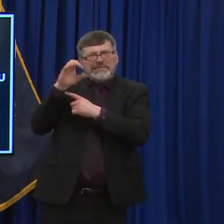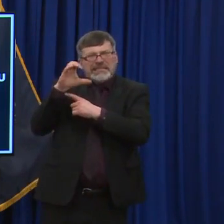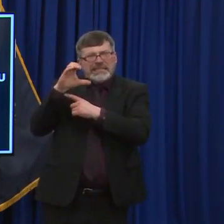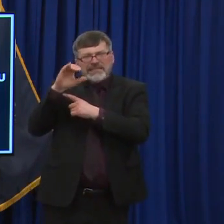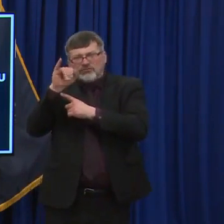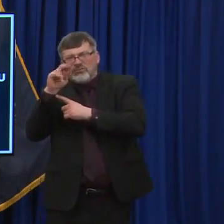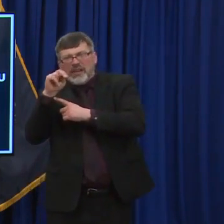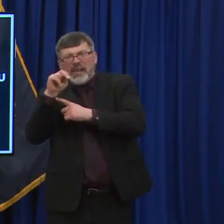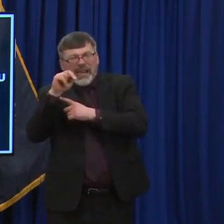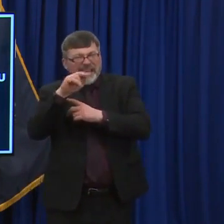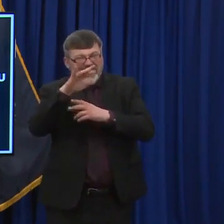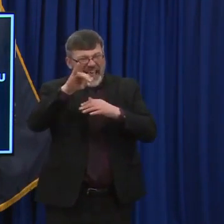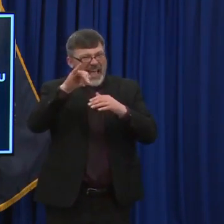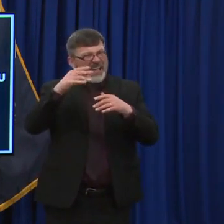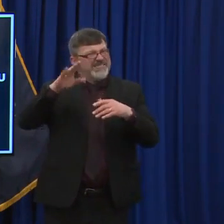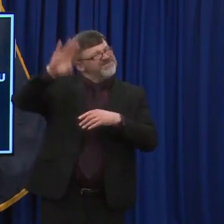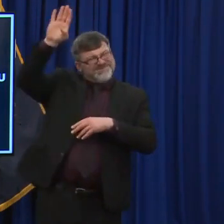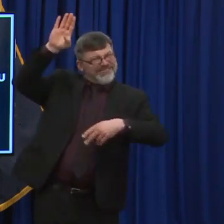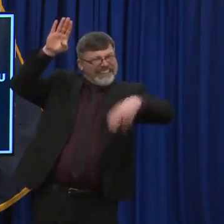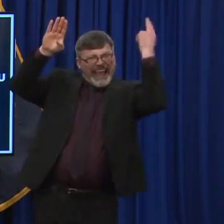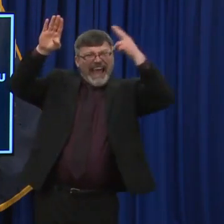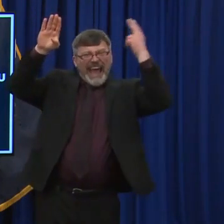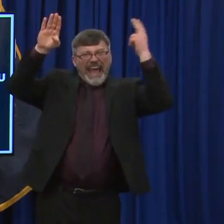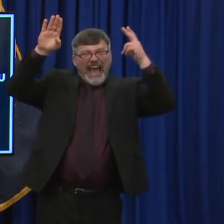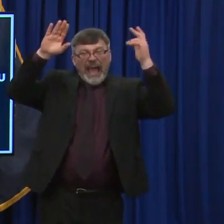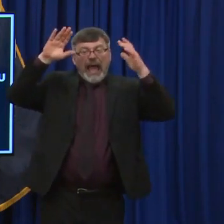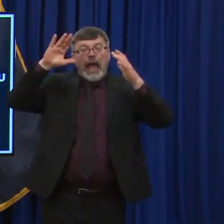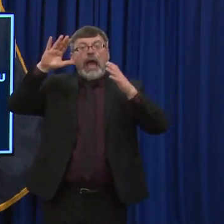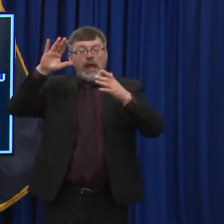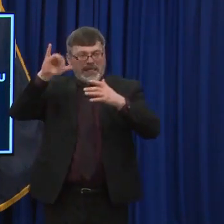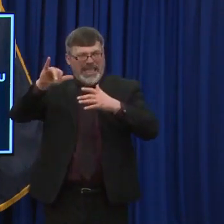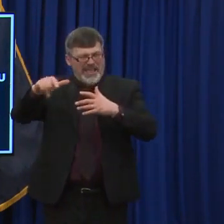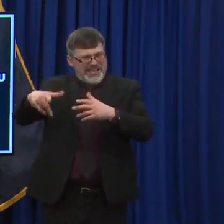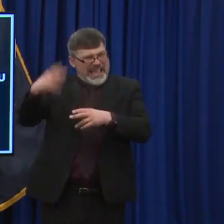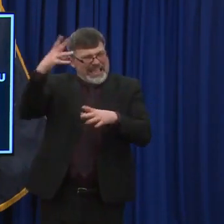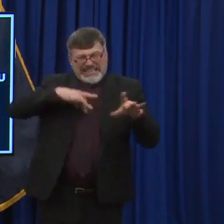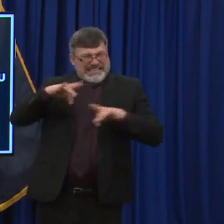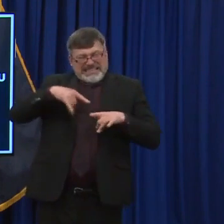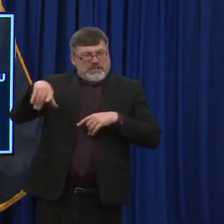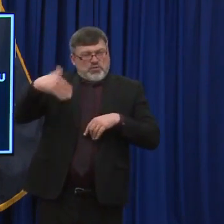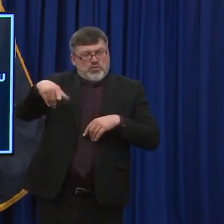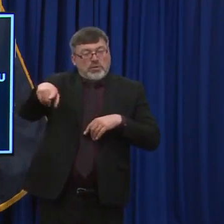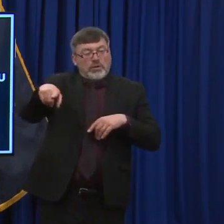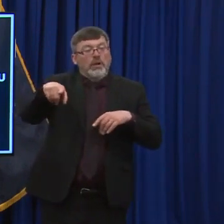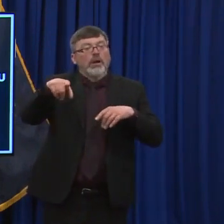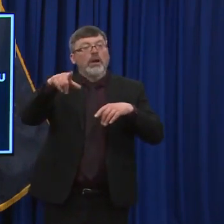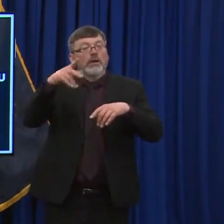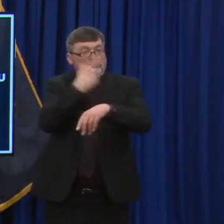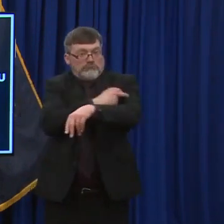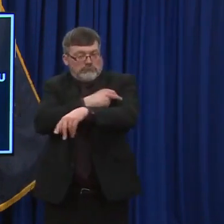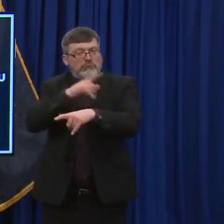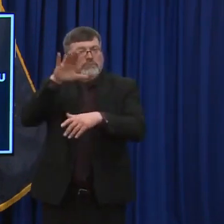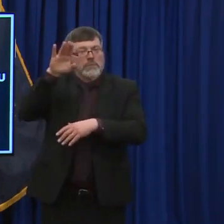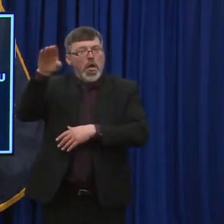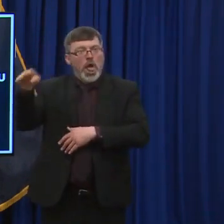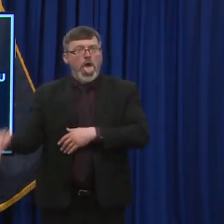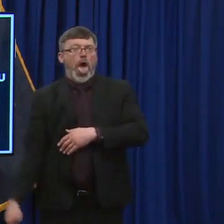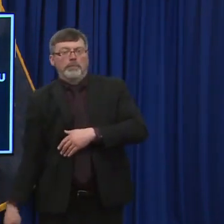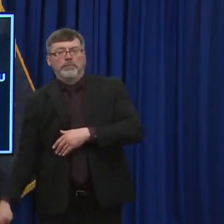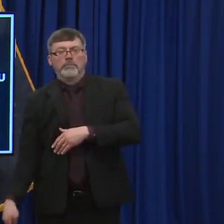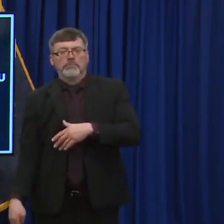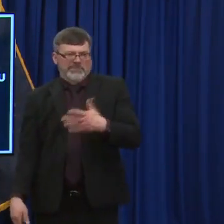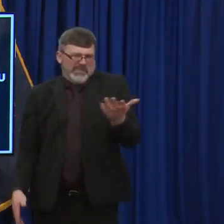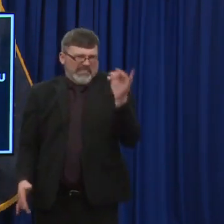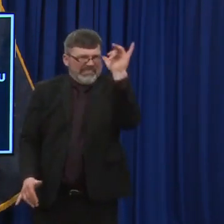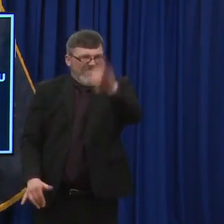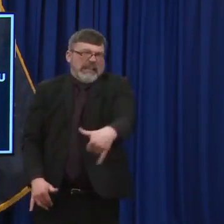wanted it. And that, that's where we're seeing the best and most positive results. So, um, it only stands to reason that we're going to see those throughout the remainder of, of the, uh,